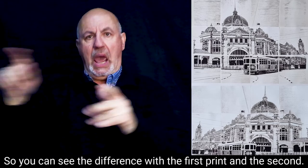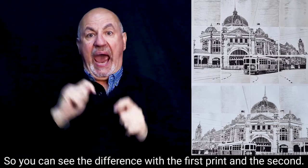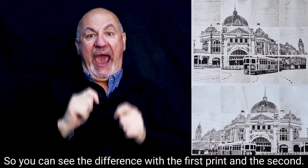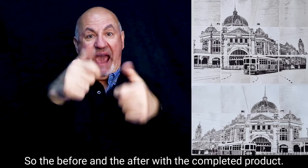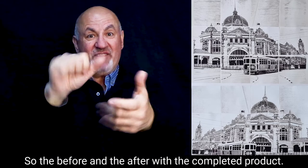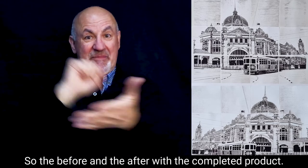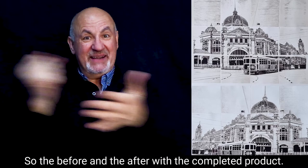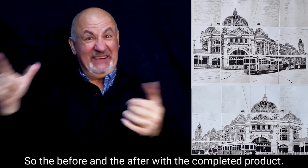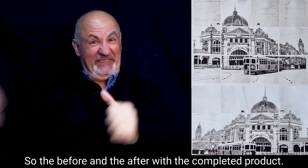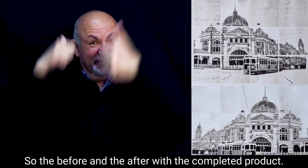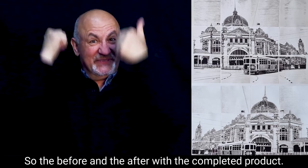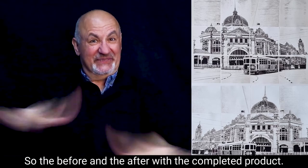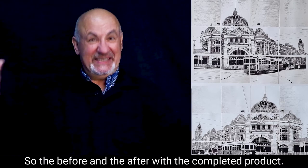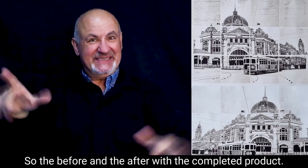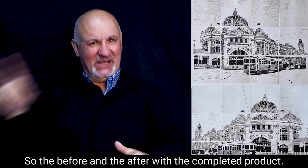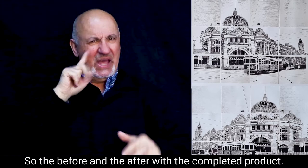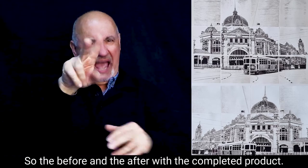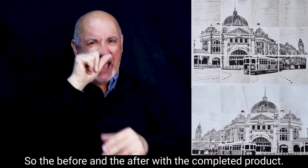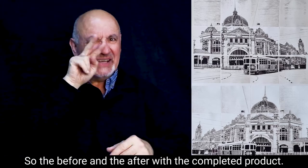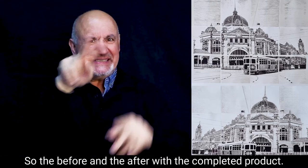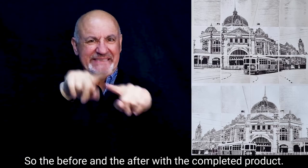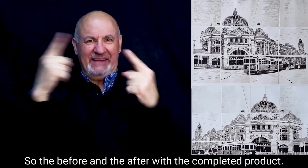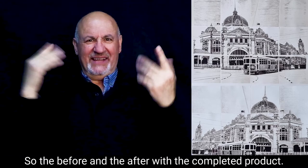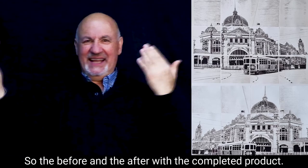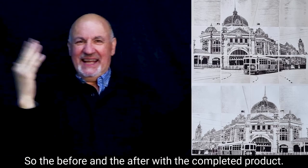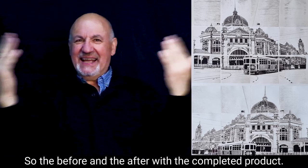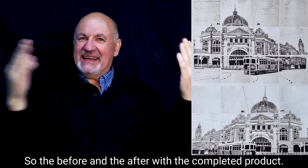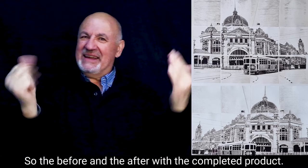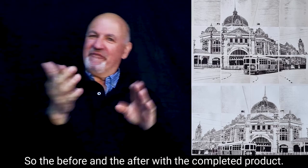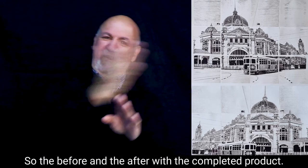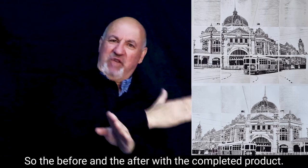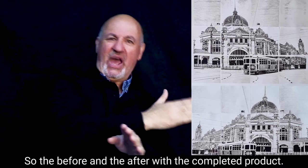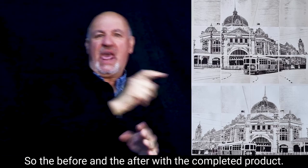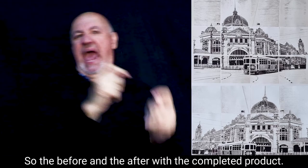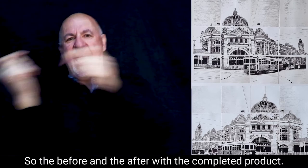the second. So the before and the after with the completed product.